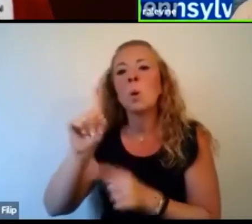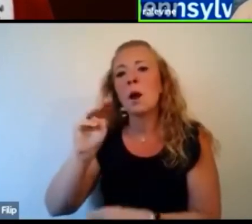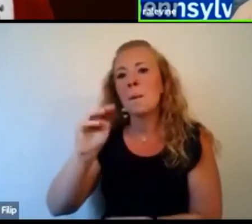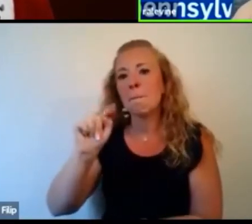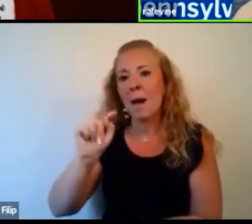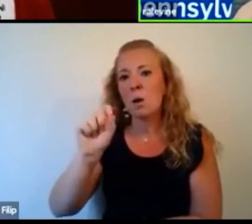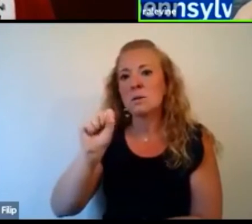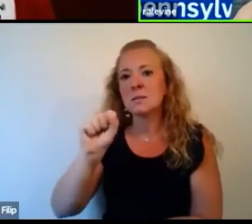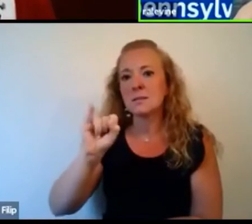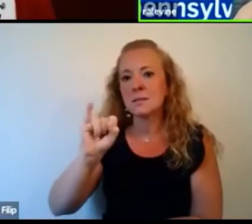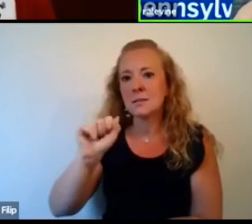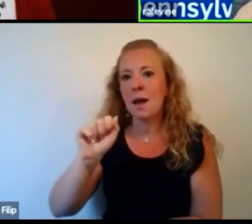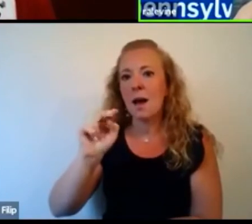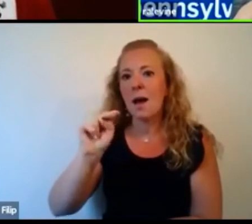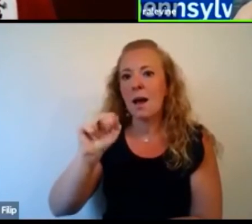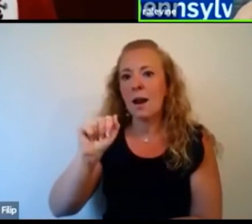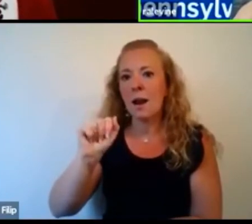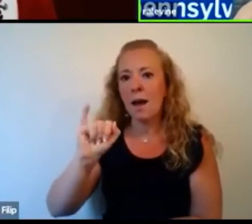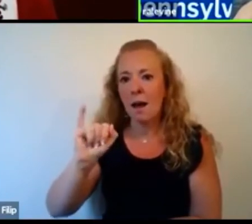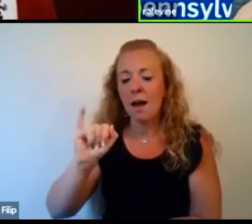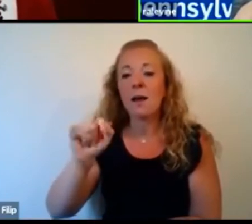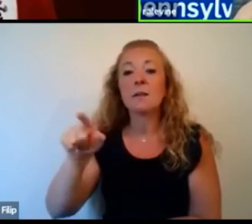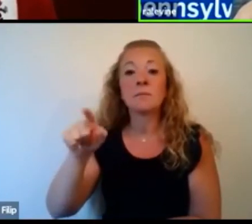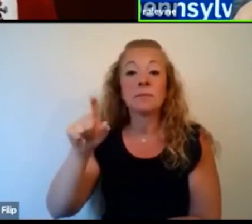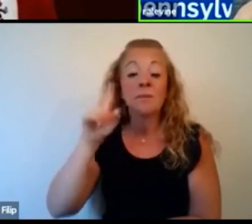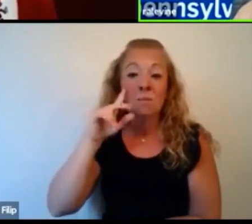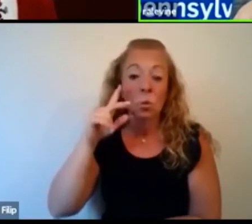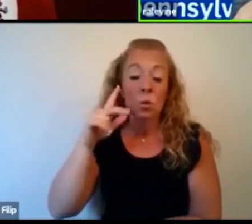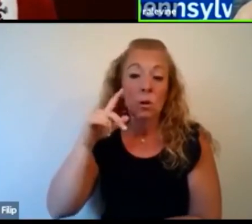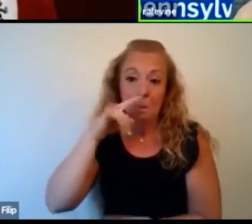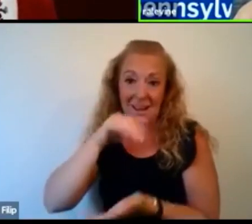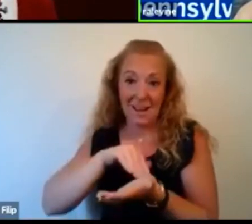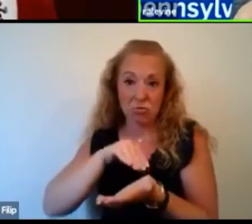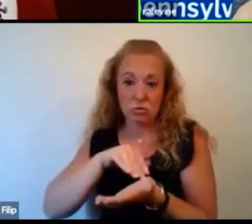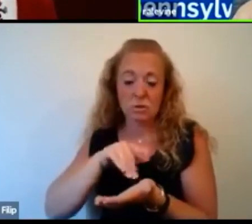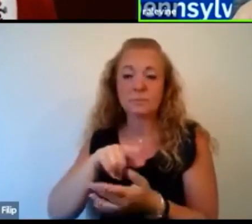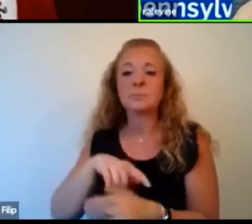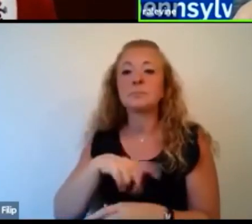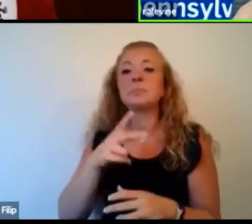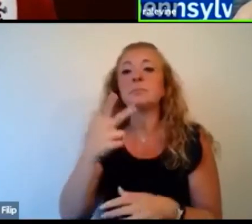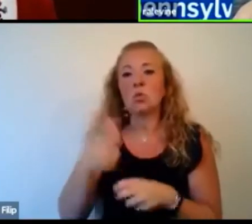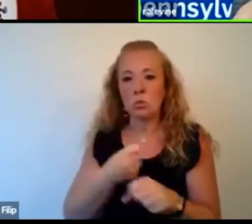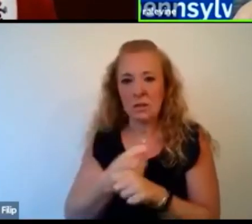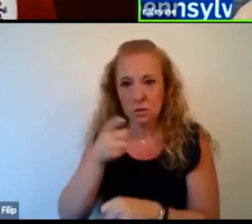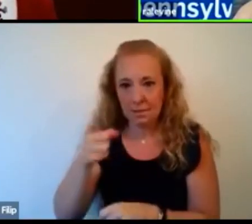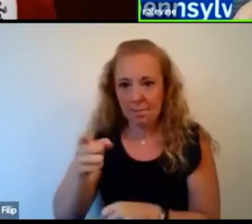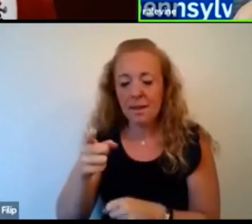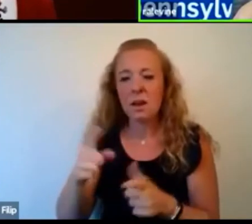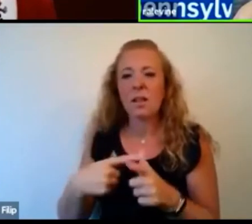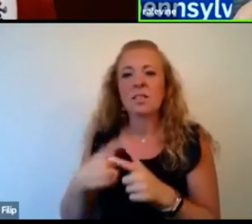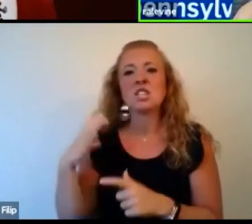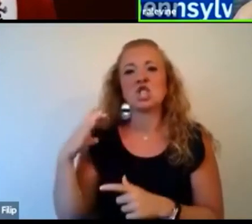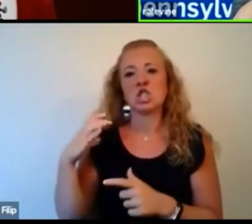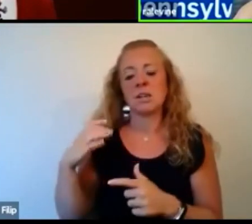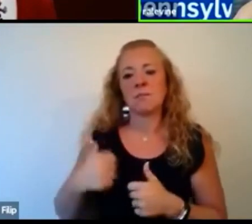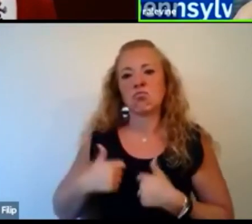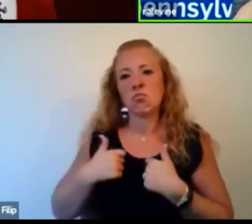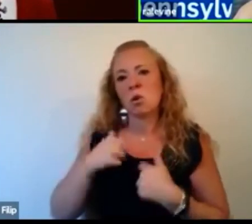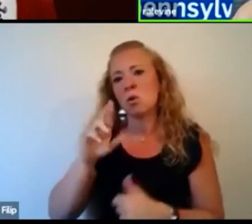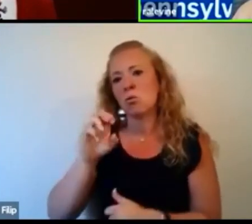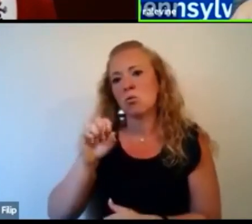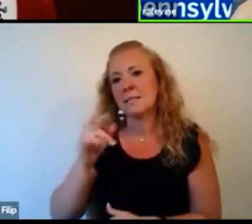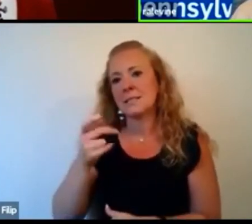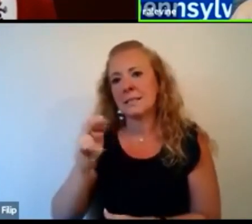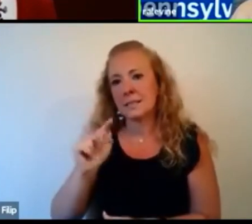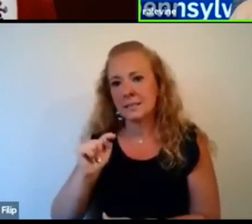city. Uh, so I did three years of pediatrics. I was chief resident for a year. And then I was, um, then I did a fellowship